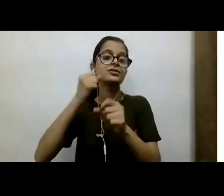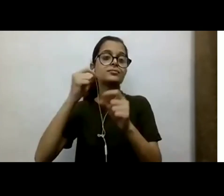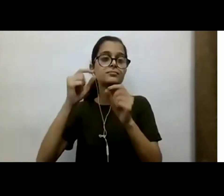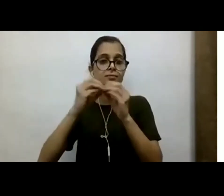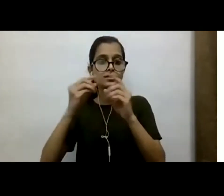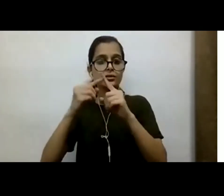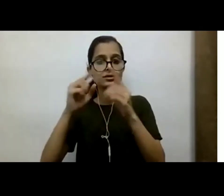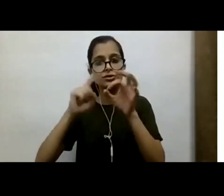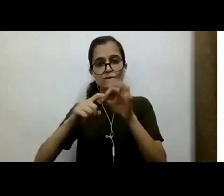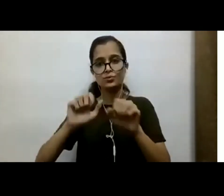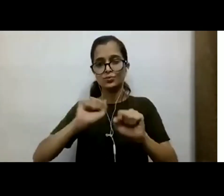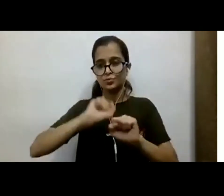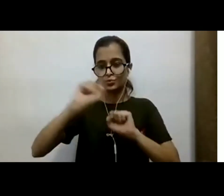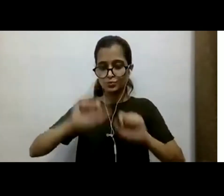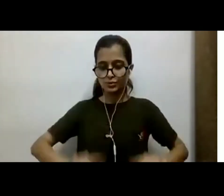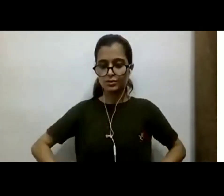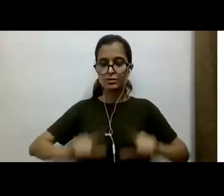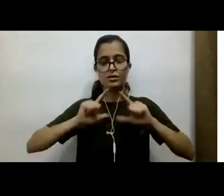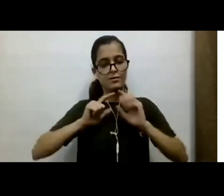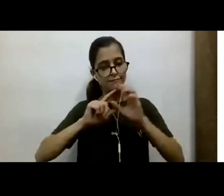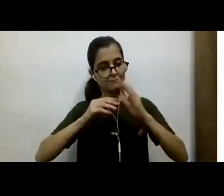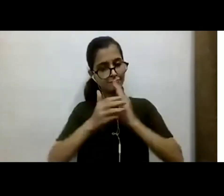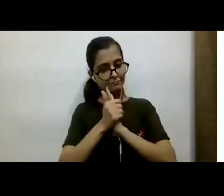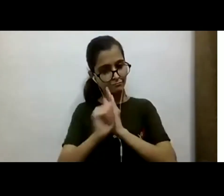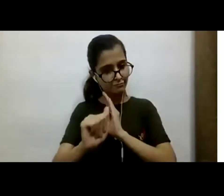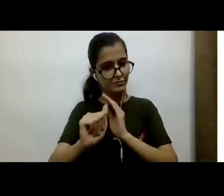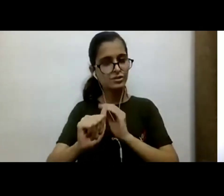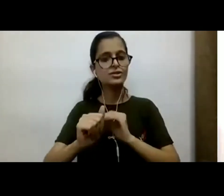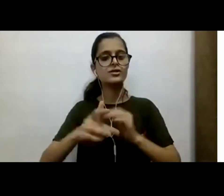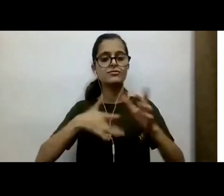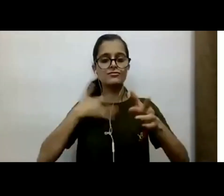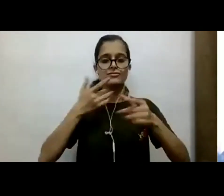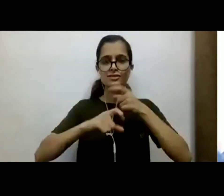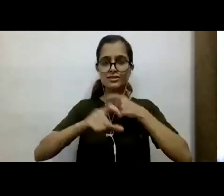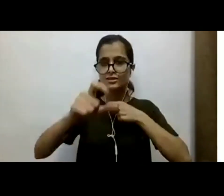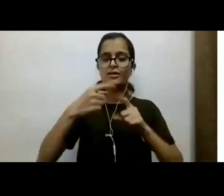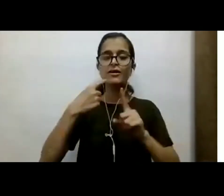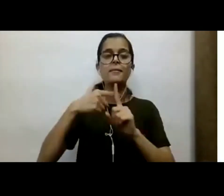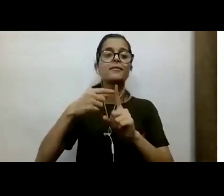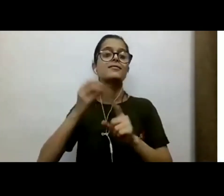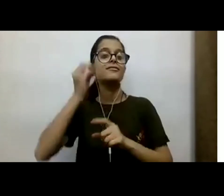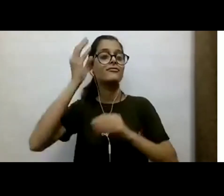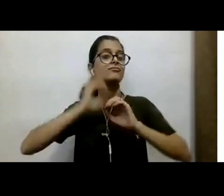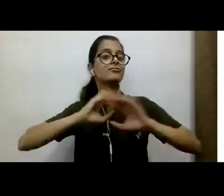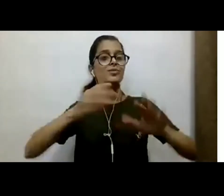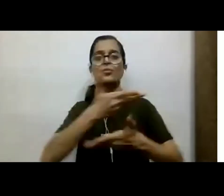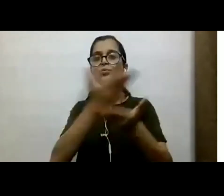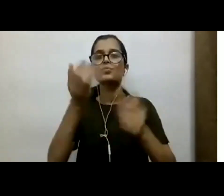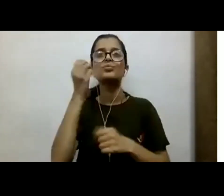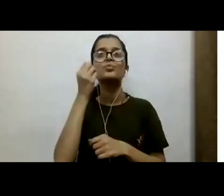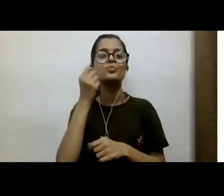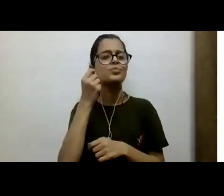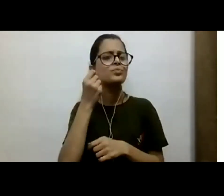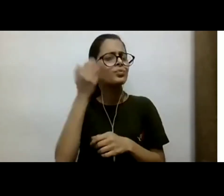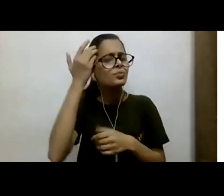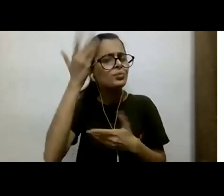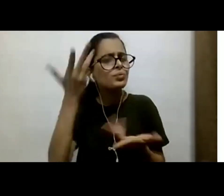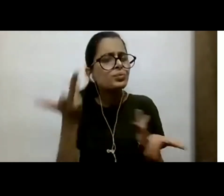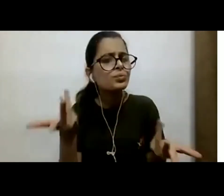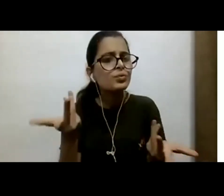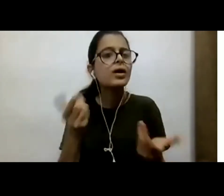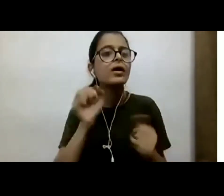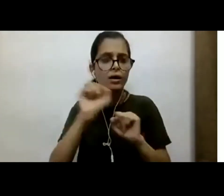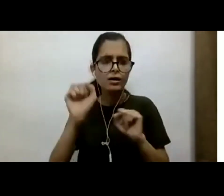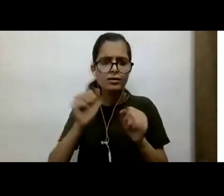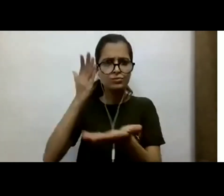our life skills to build in that sensitivity and awareness. Because very often the other is somebody whom I do not know. How do I stop the othering?